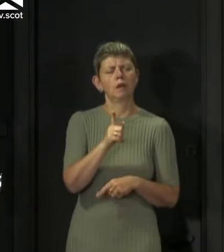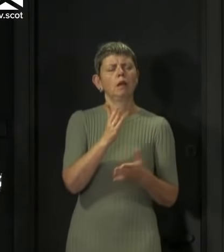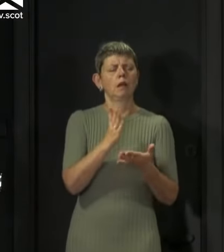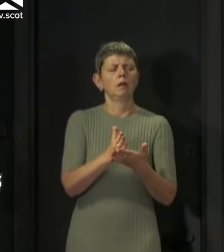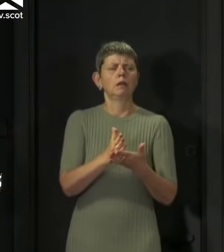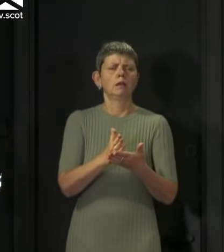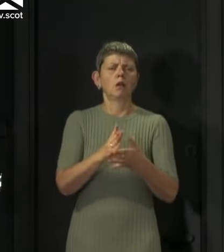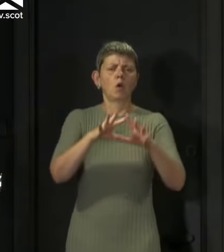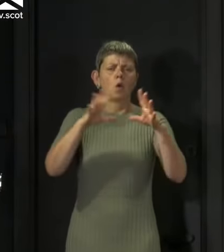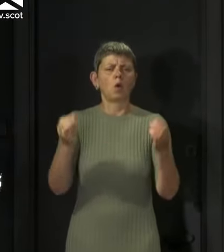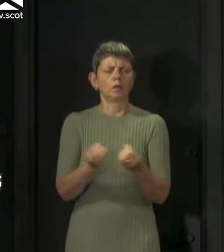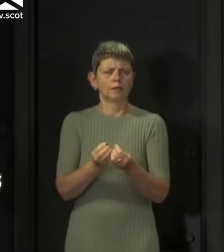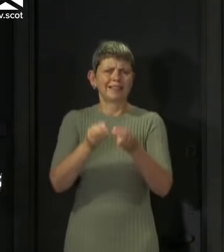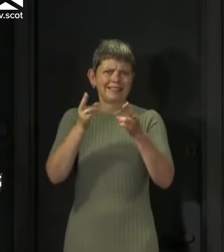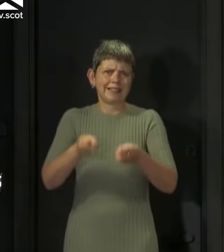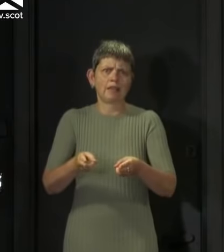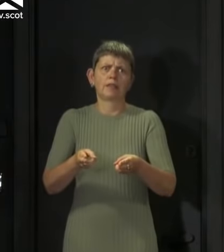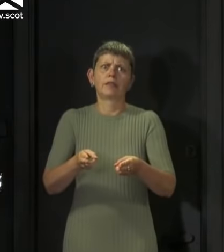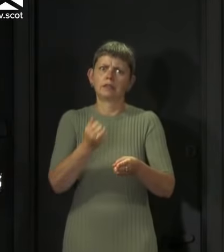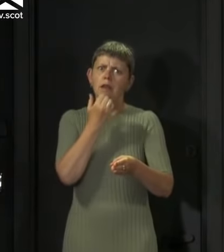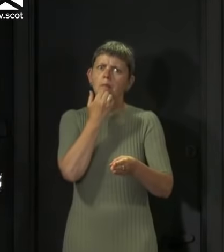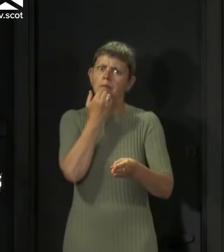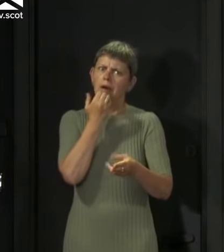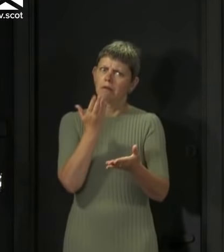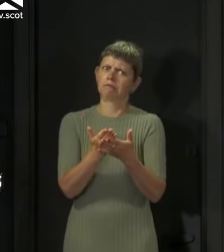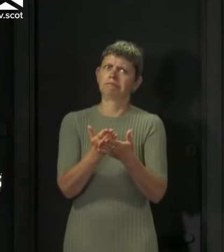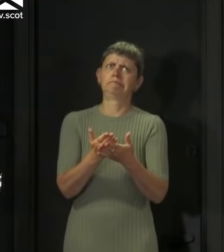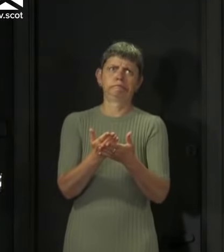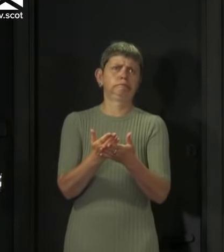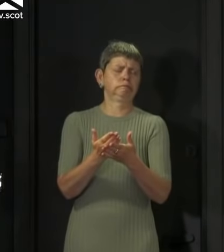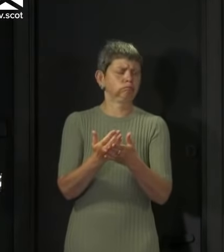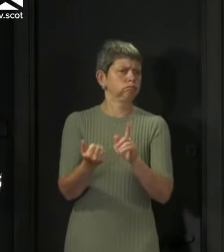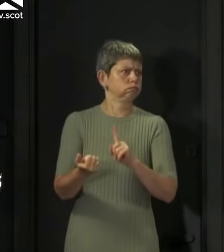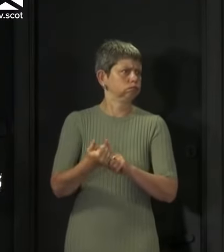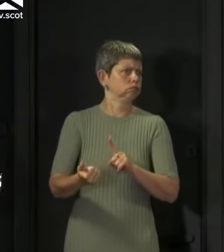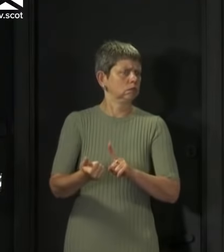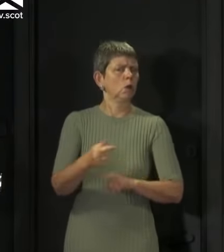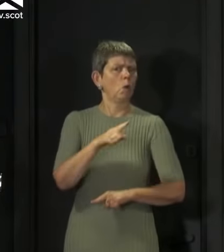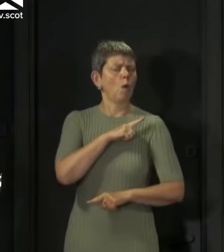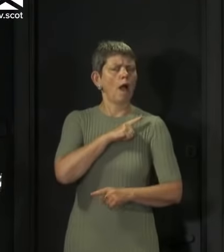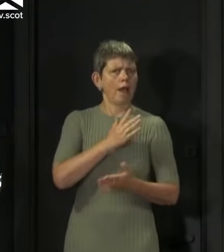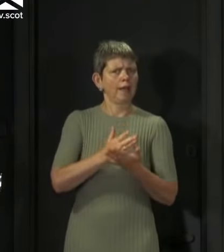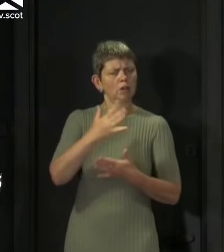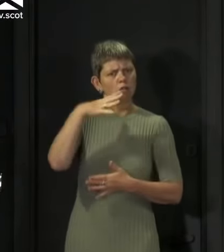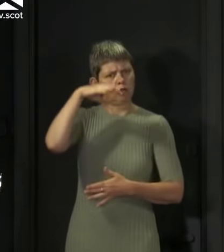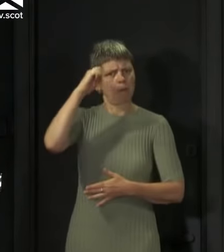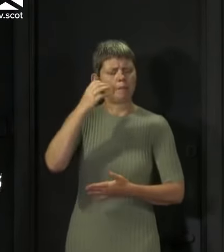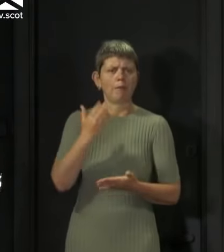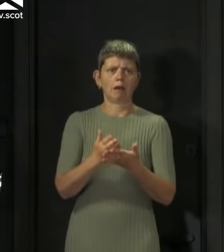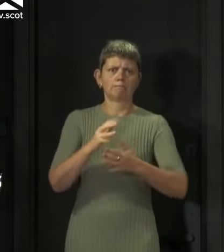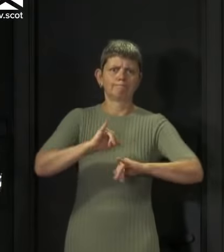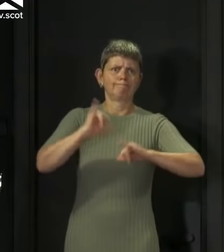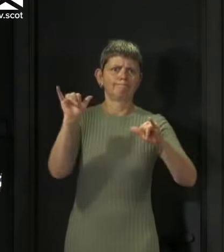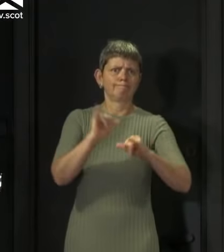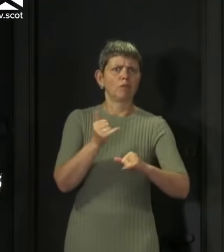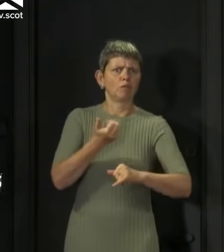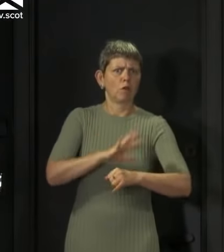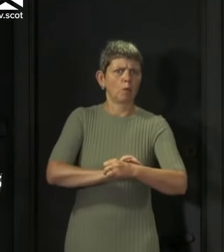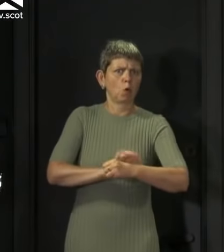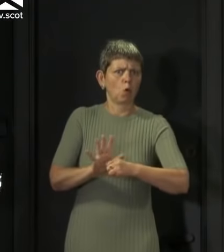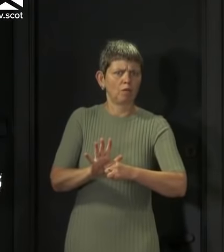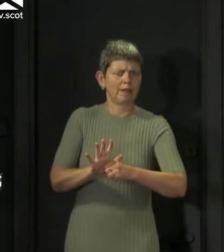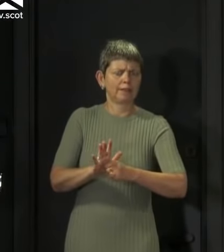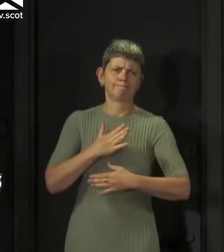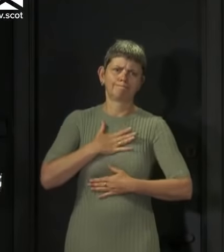total number of deaths is still a sharp reminder of the dreadful impact of this virus and my condolences once again go to everyone who has suffered loss.